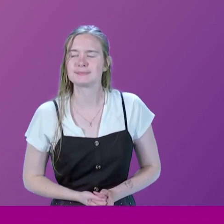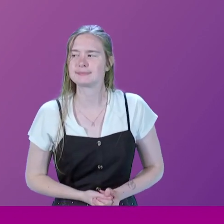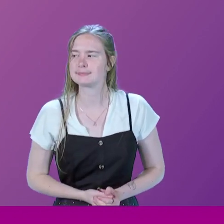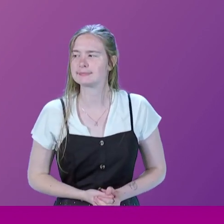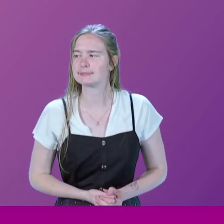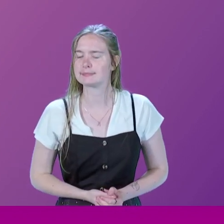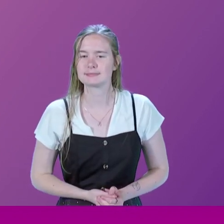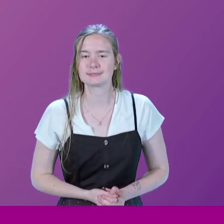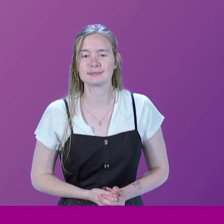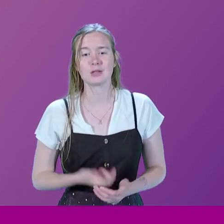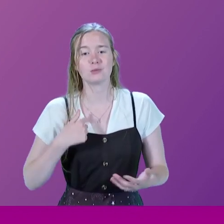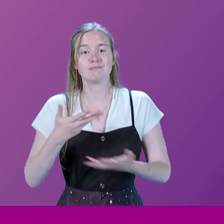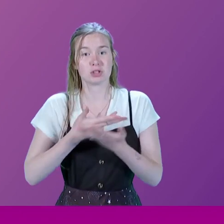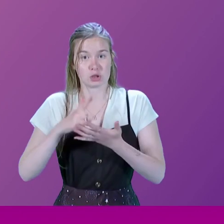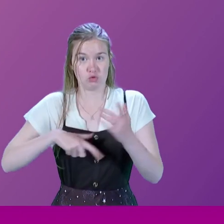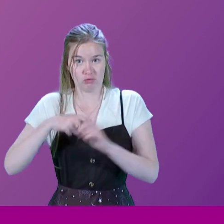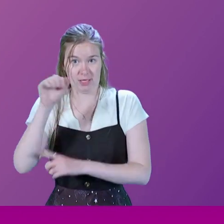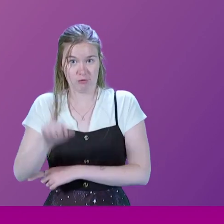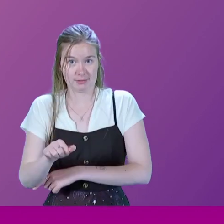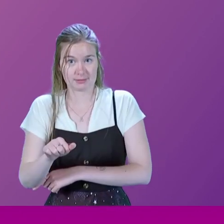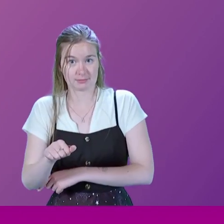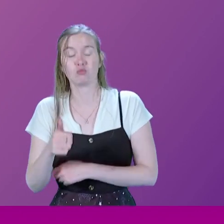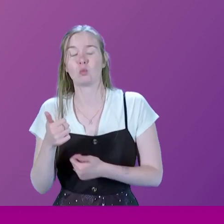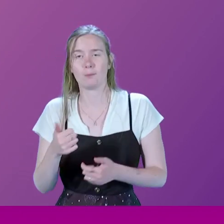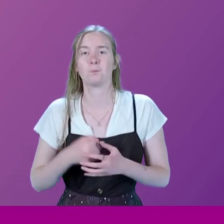We're talking here about the UK, aren't we, I think? Yes.